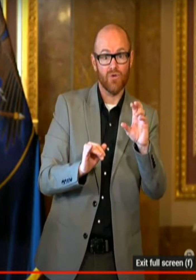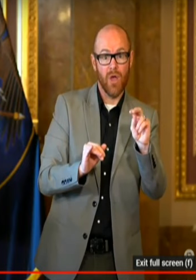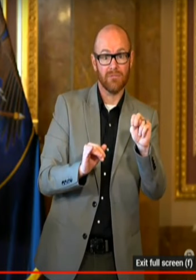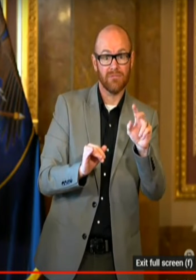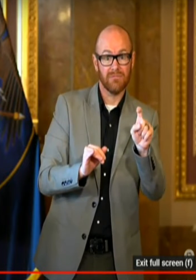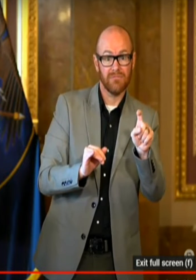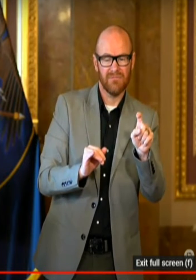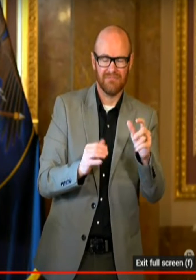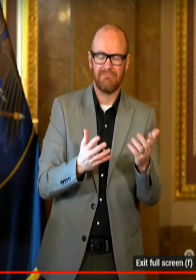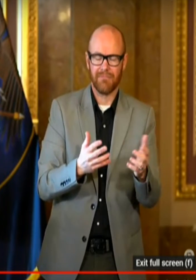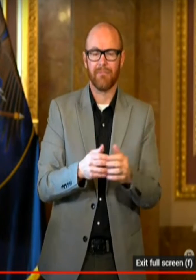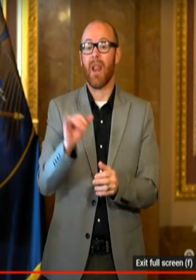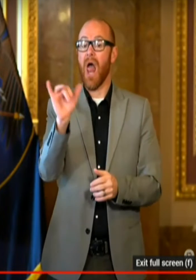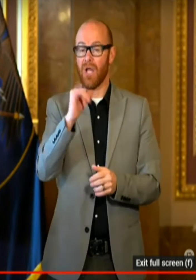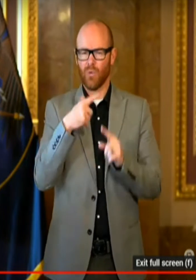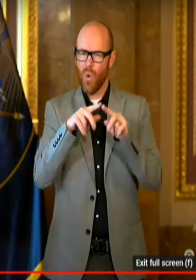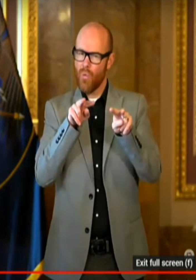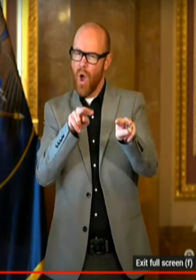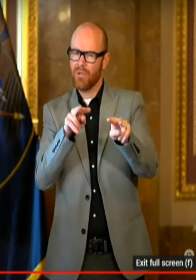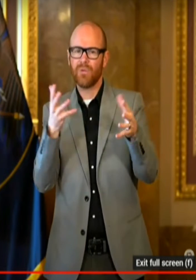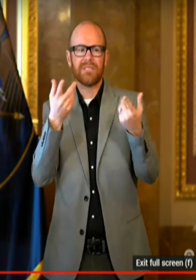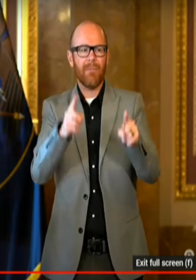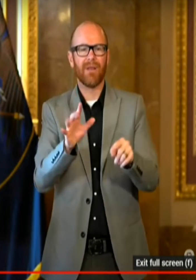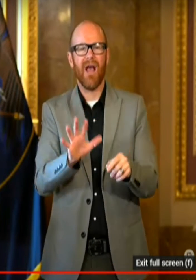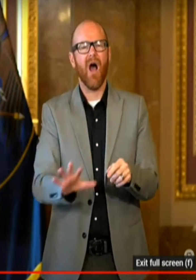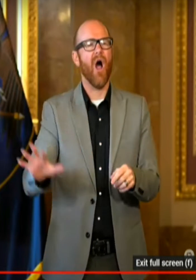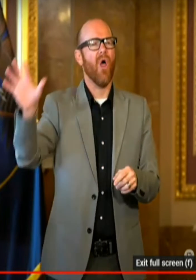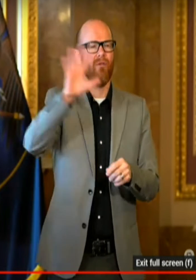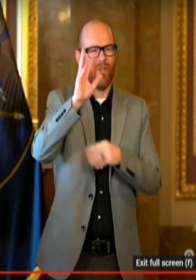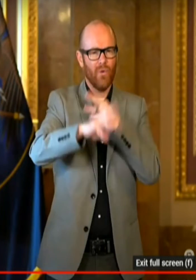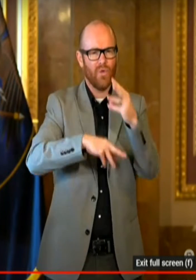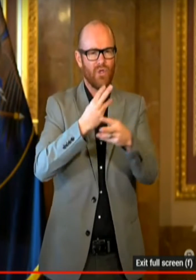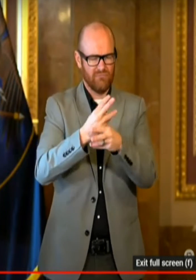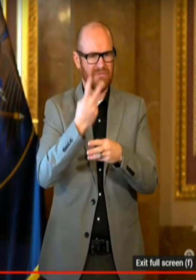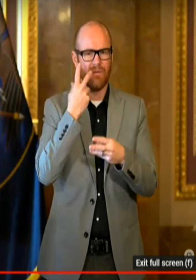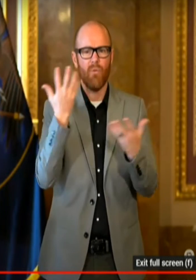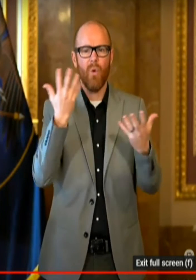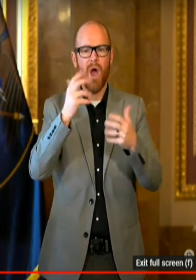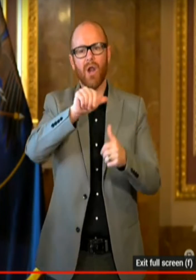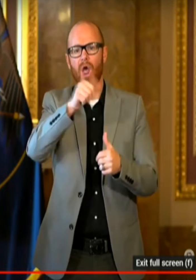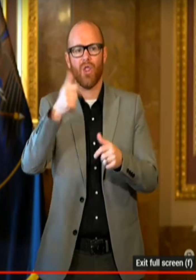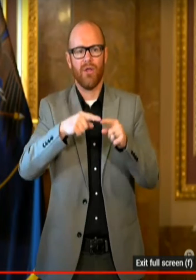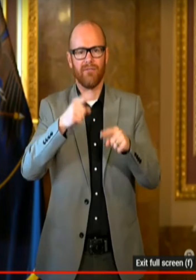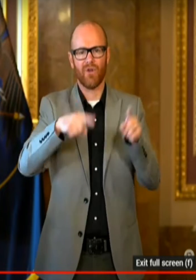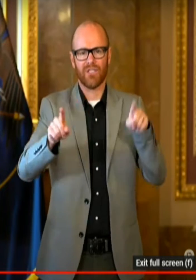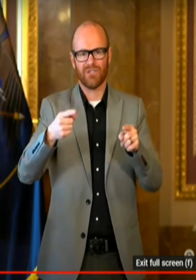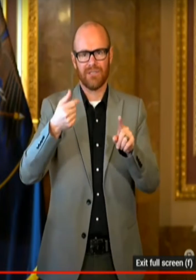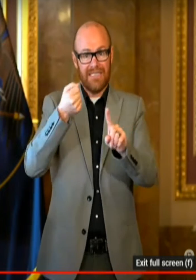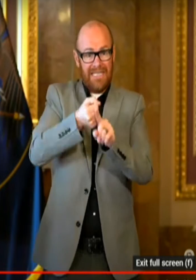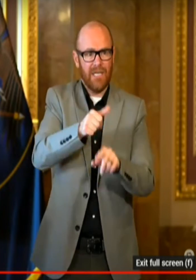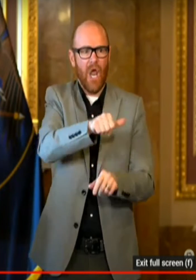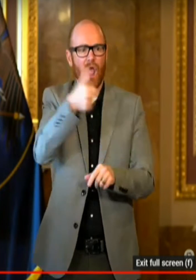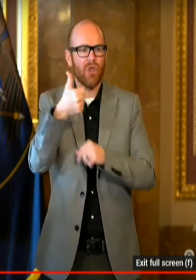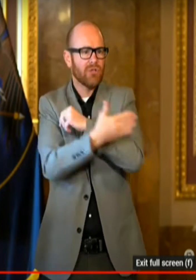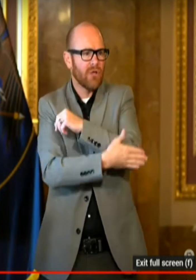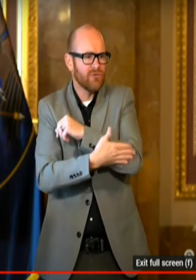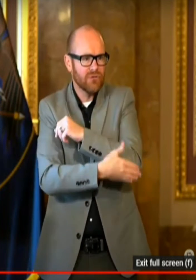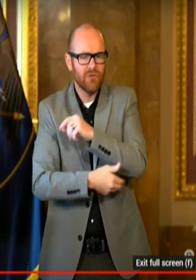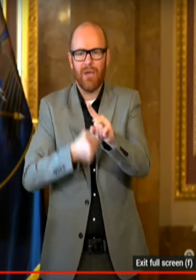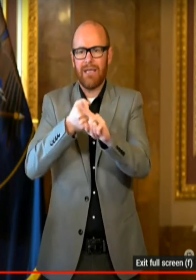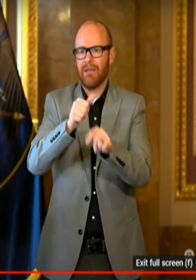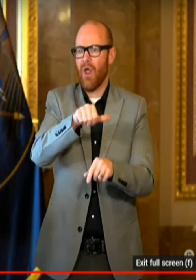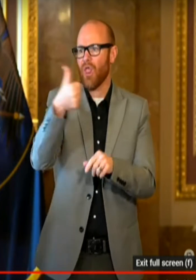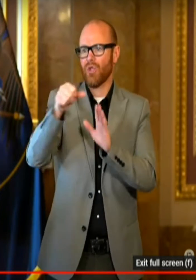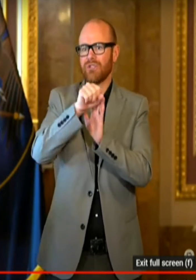world and really keeping an eye on how different variants are impacting other countries, other states, so that we know what might be